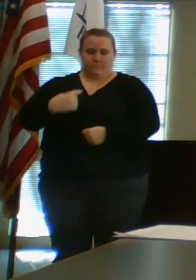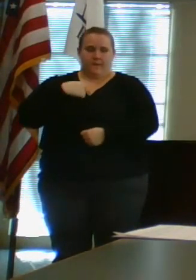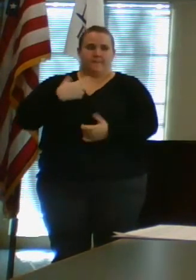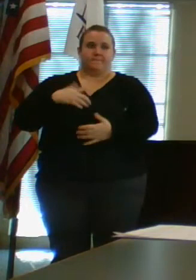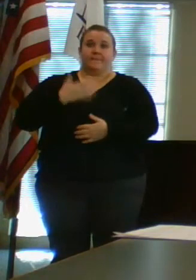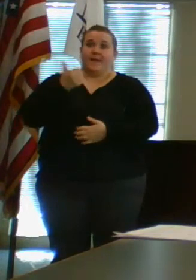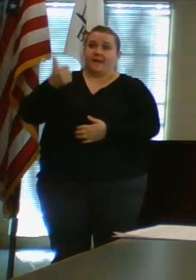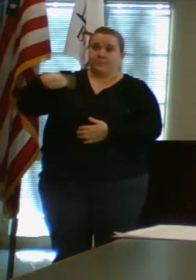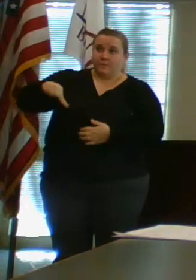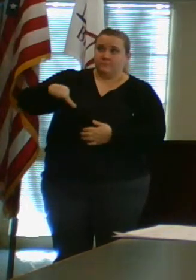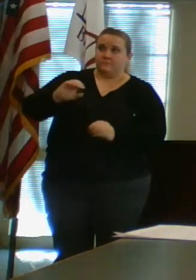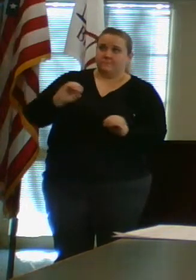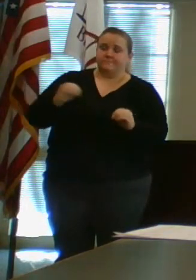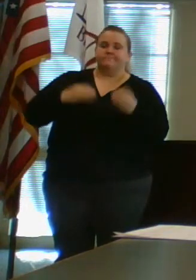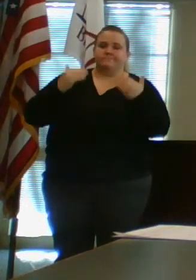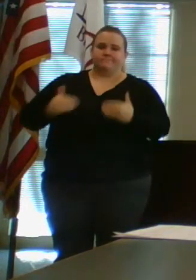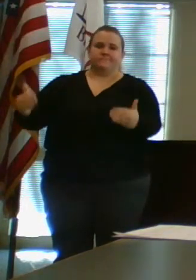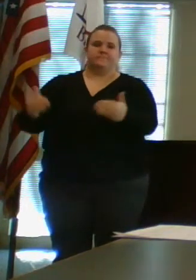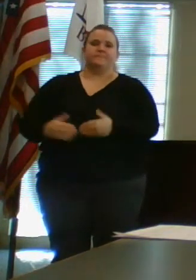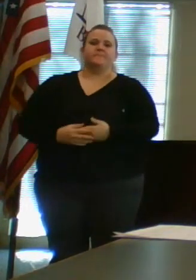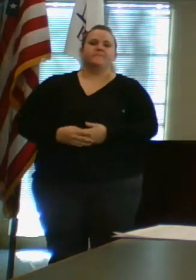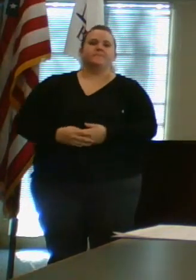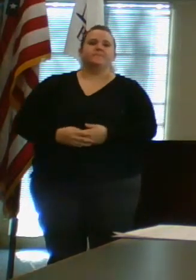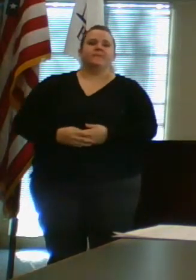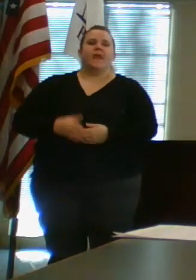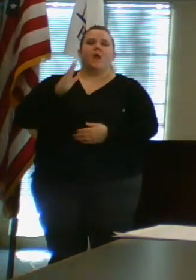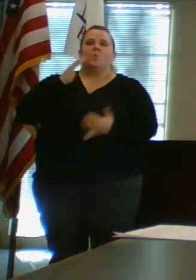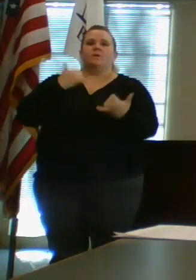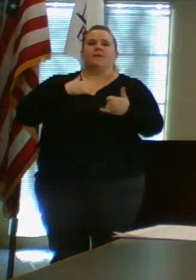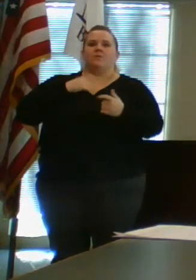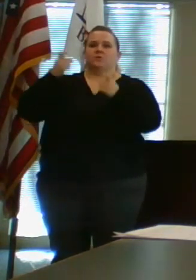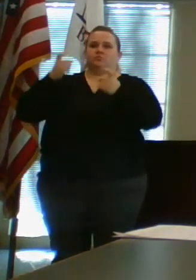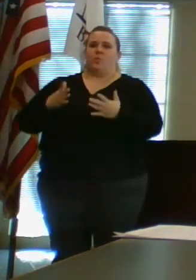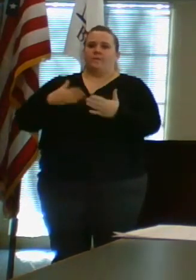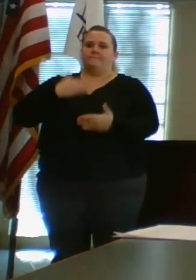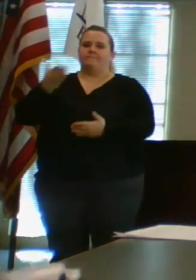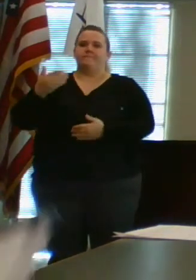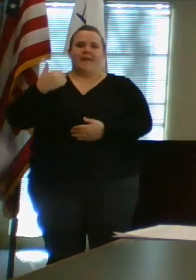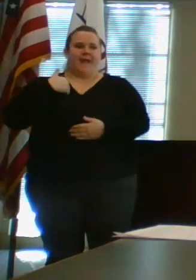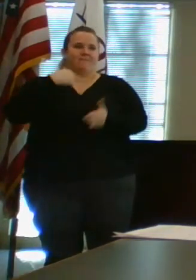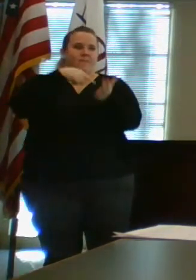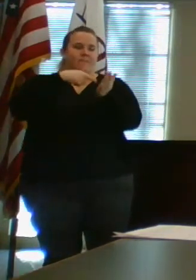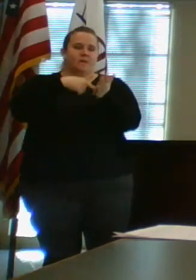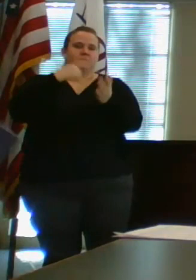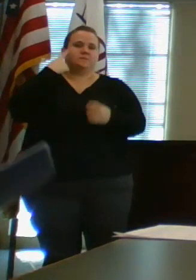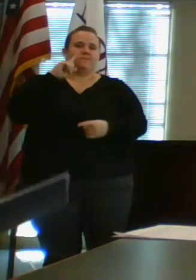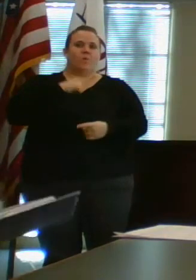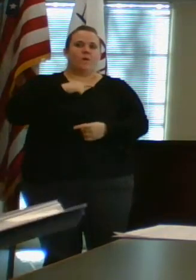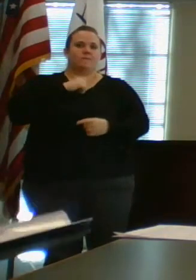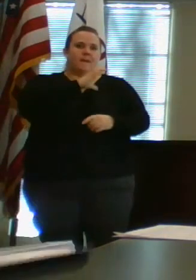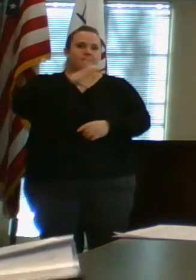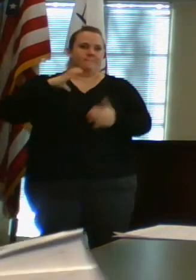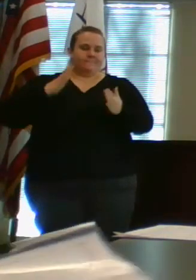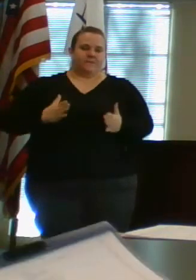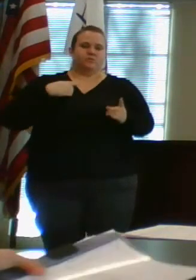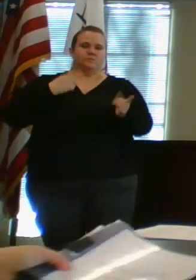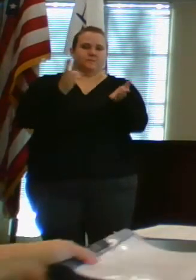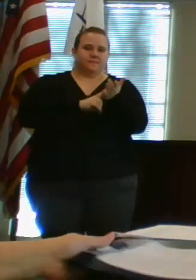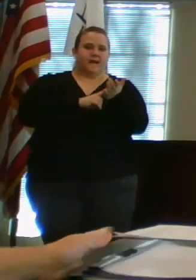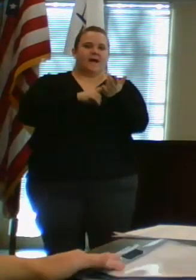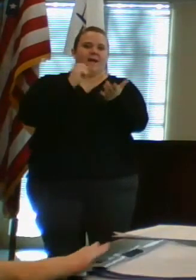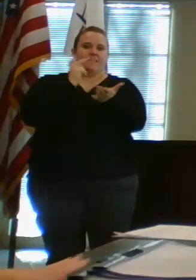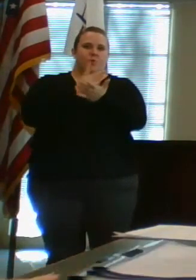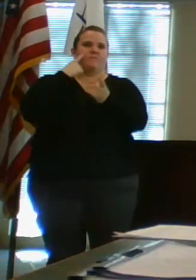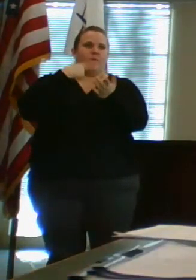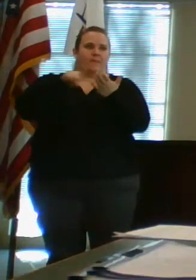Aye. Any nays? Motion carried. We'll move to the controller. I have the bills for the commissioners to sign and approve for payment.